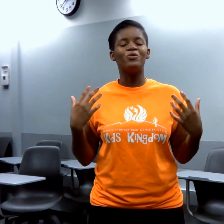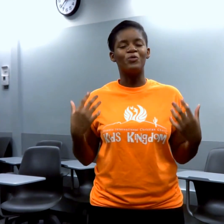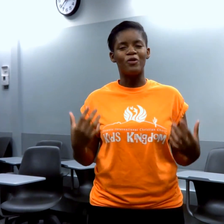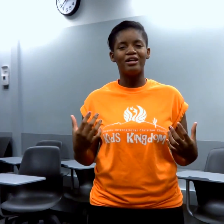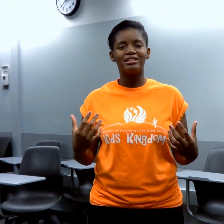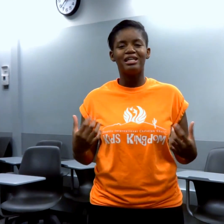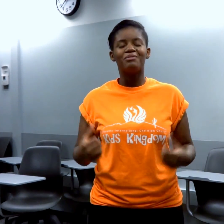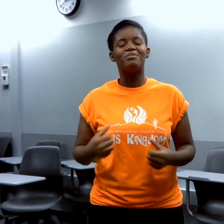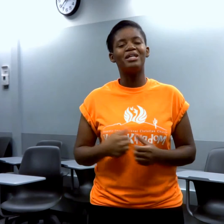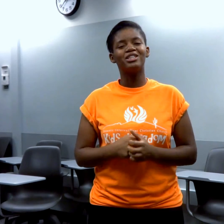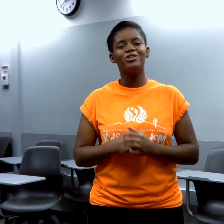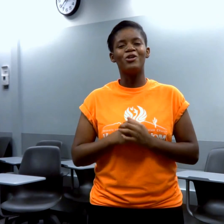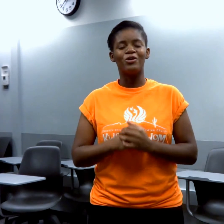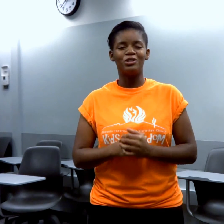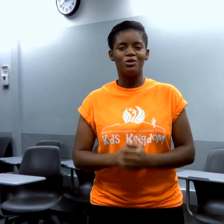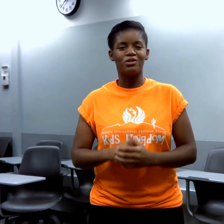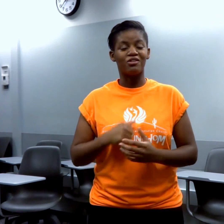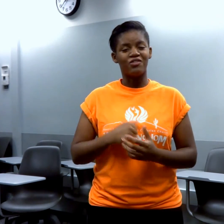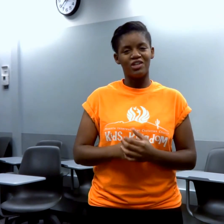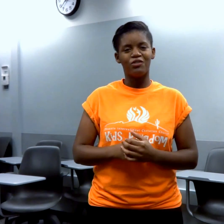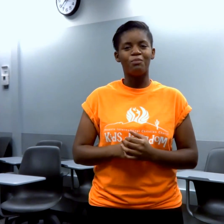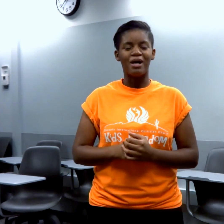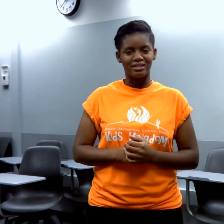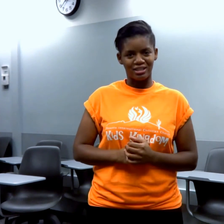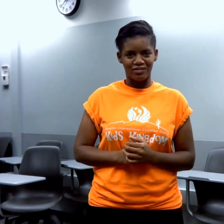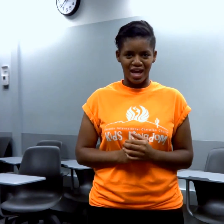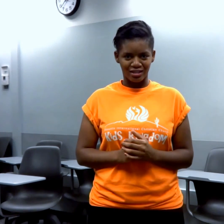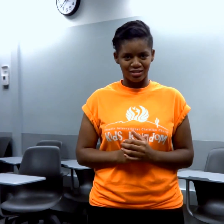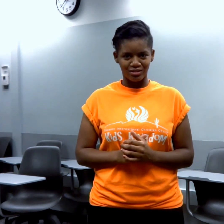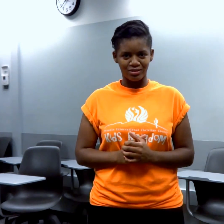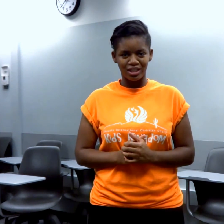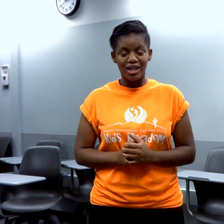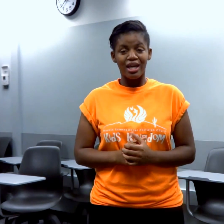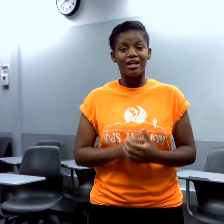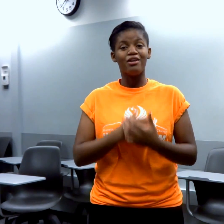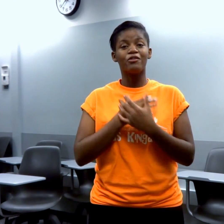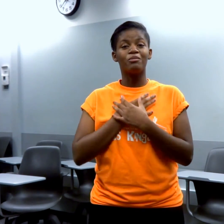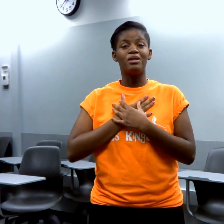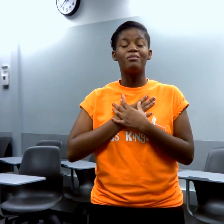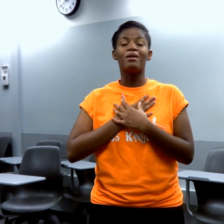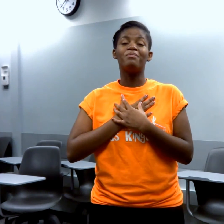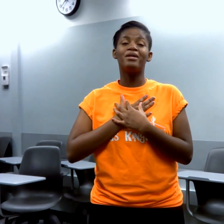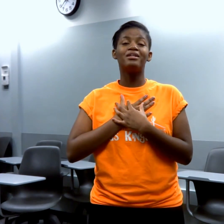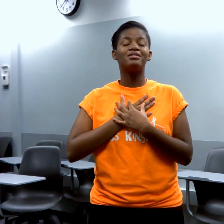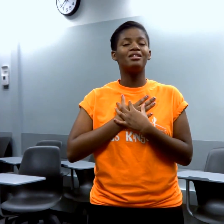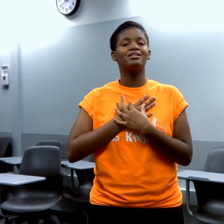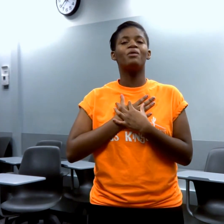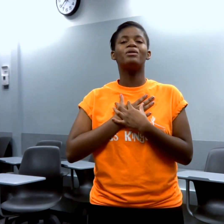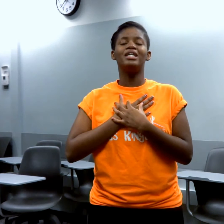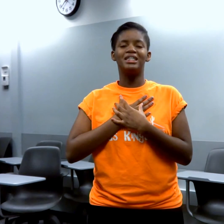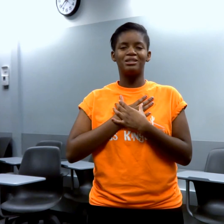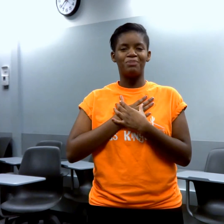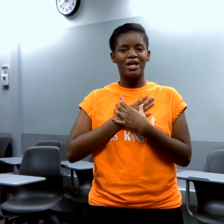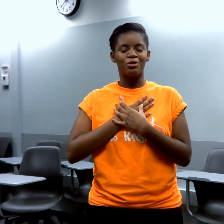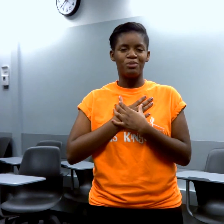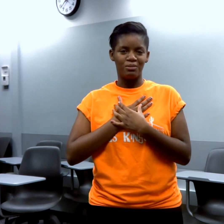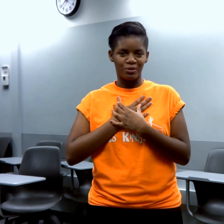want. But make sure you go into it with a faithful, positive attitude. And I know for me, my biggest thing is I want to inspire people.